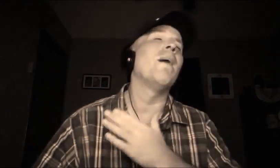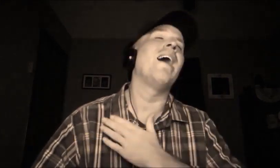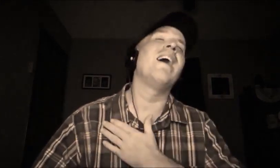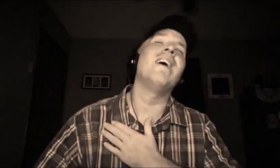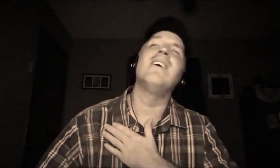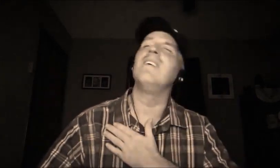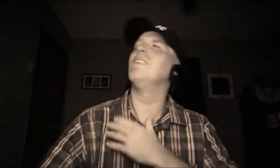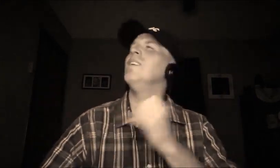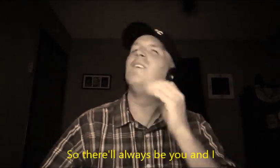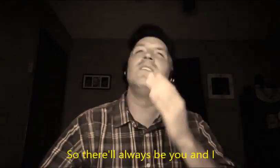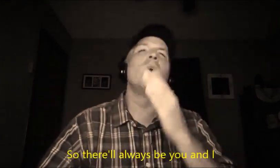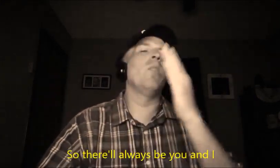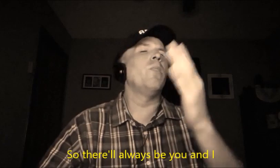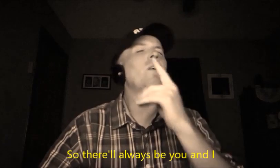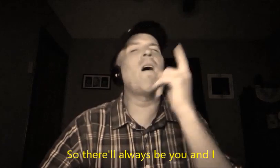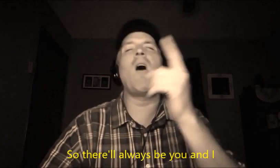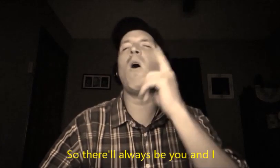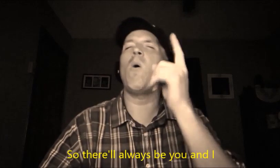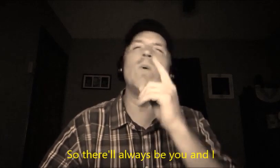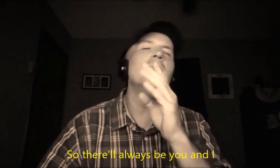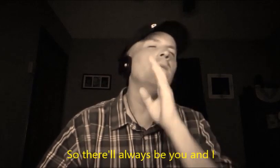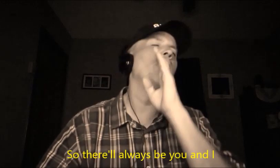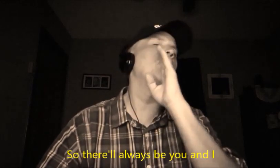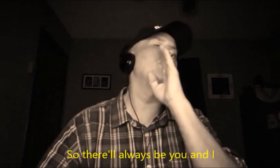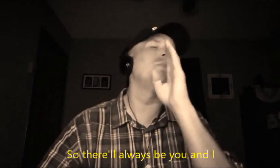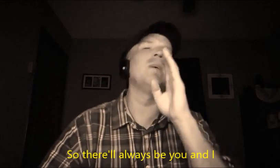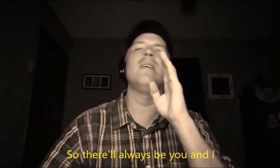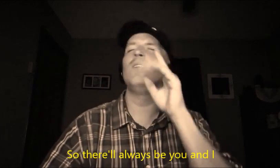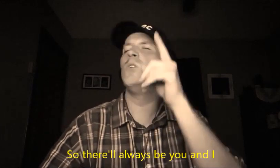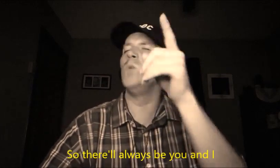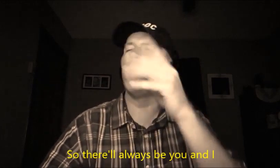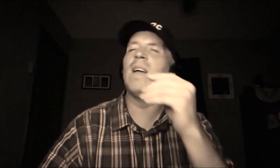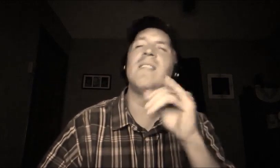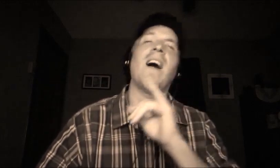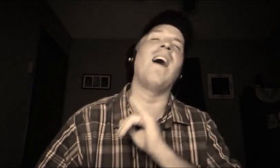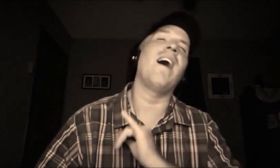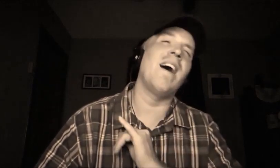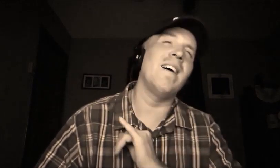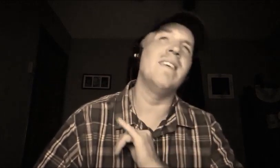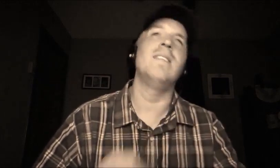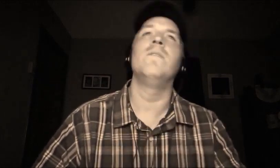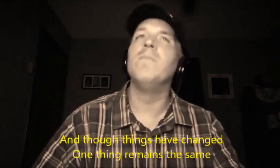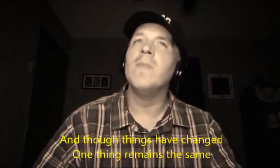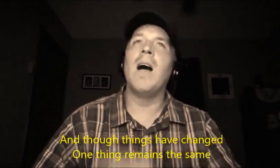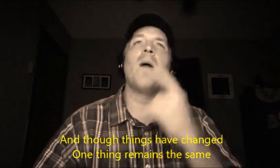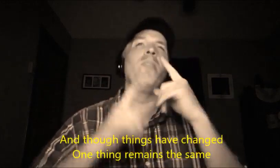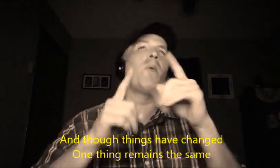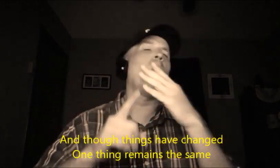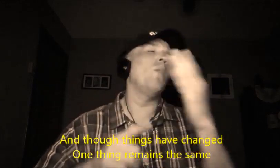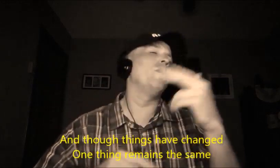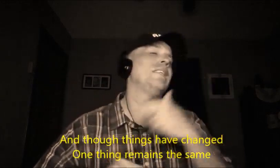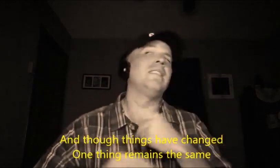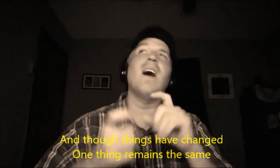mine And there'll always be you and I And though things have